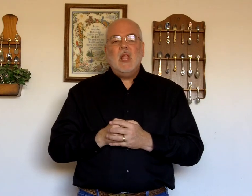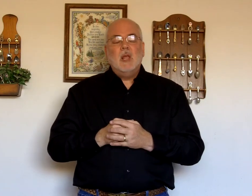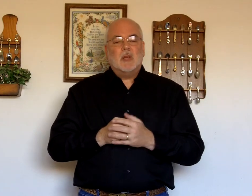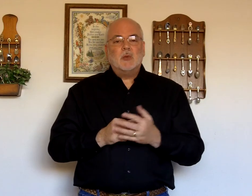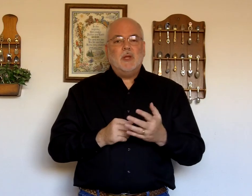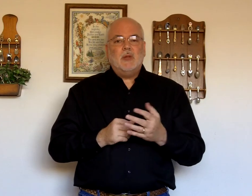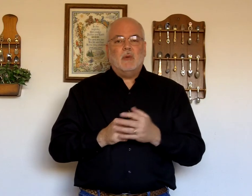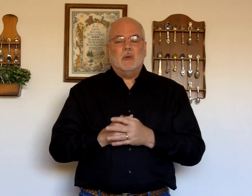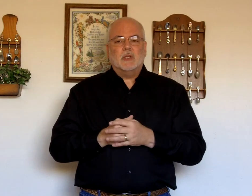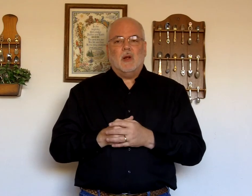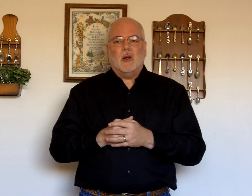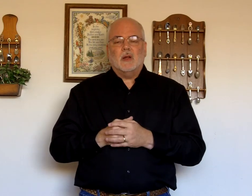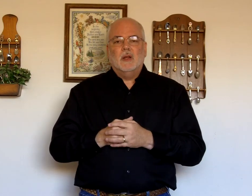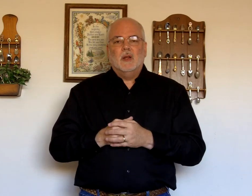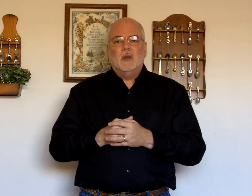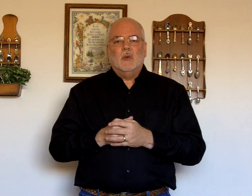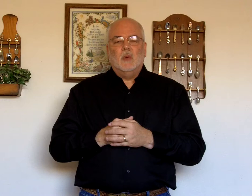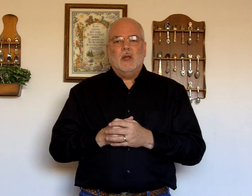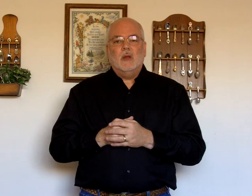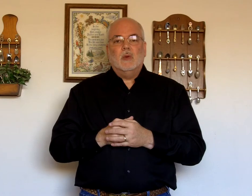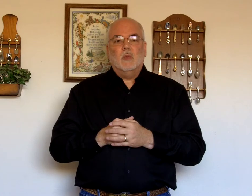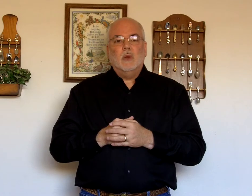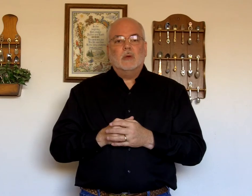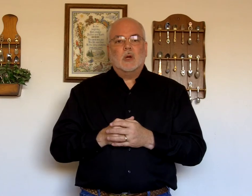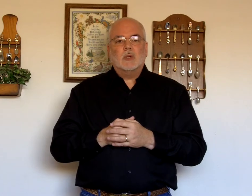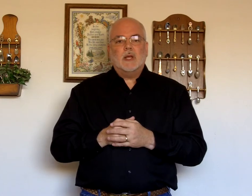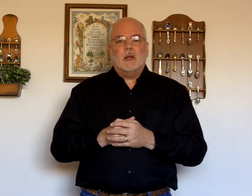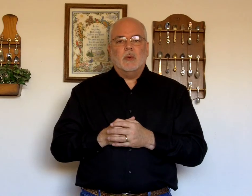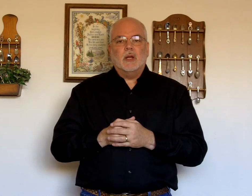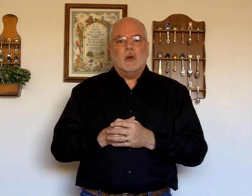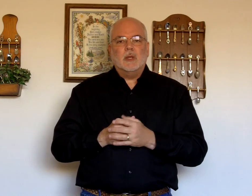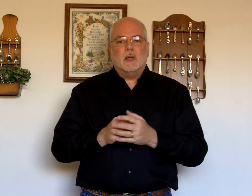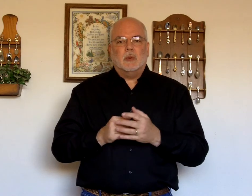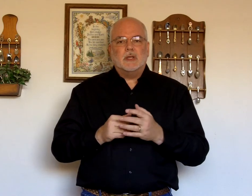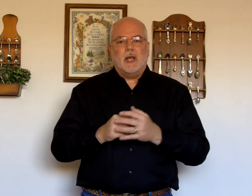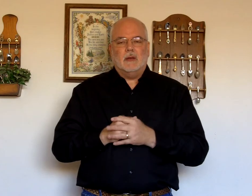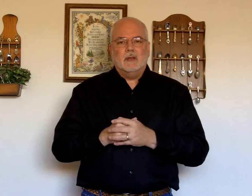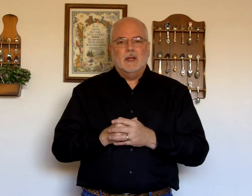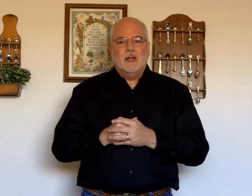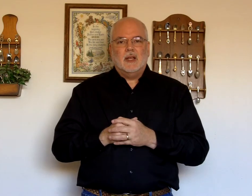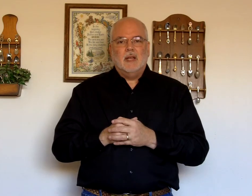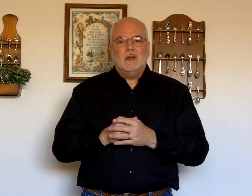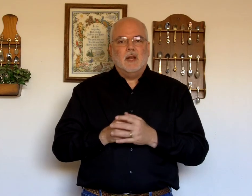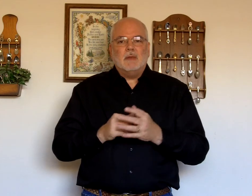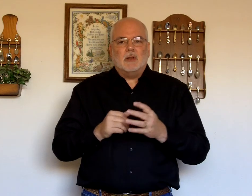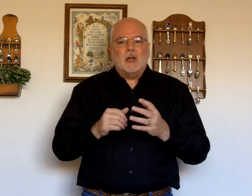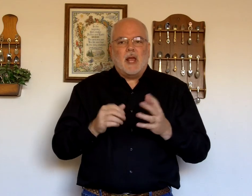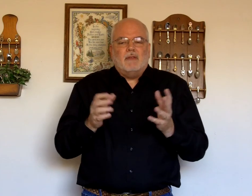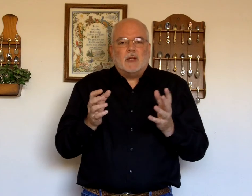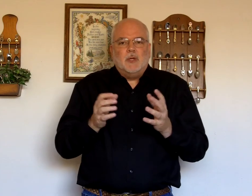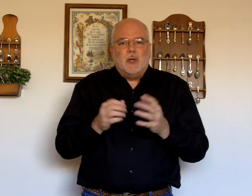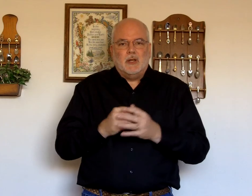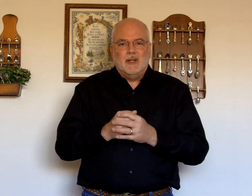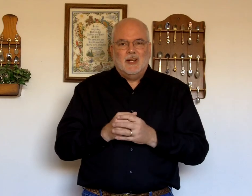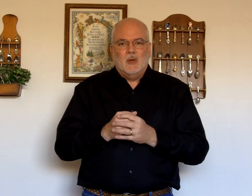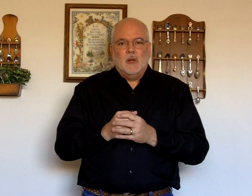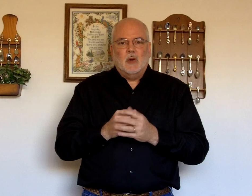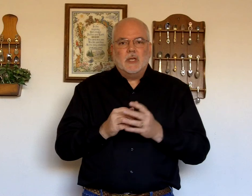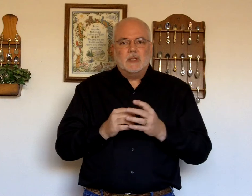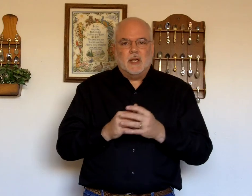Because we do that when we talk. We. We. run our words together. We can always say it. It doesn't matter how fast we do it. We can always understand